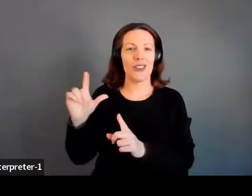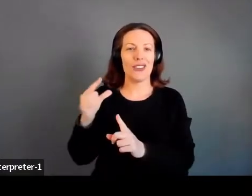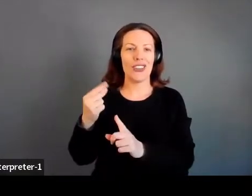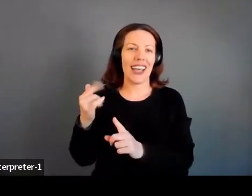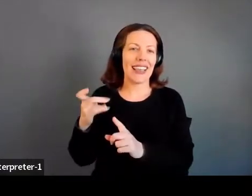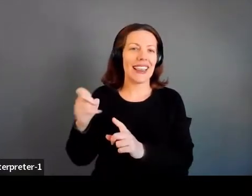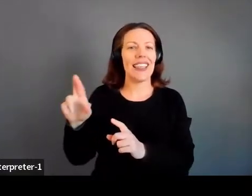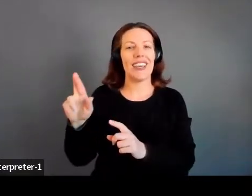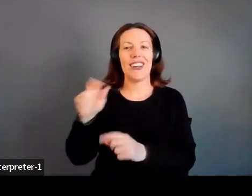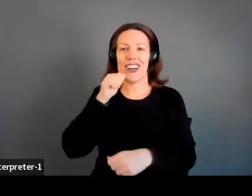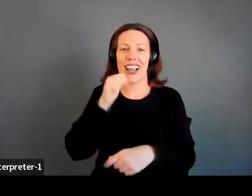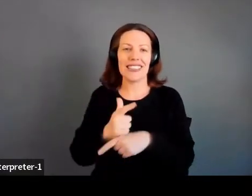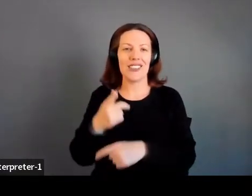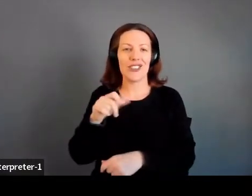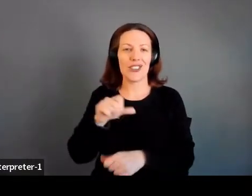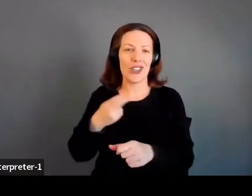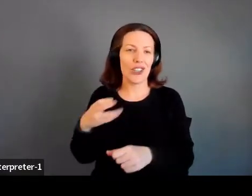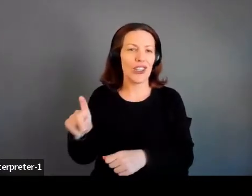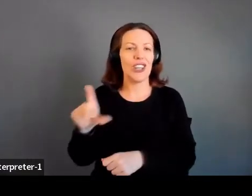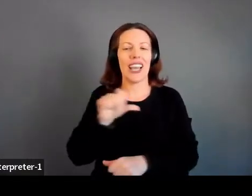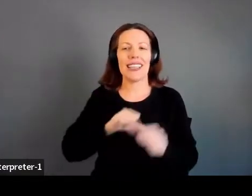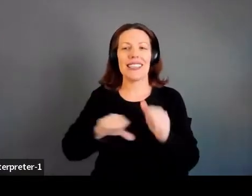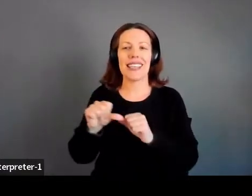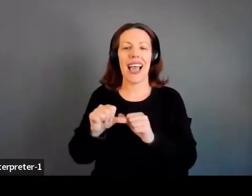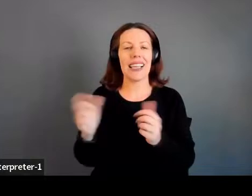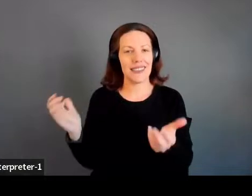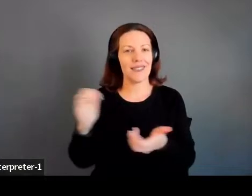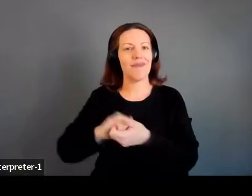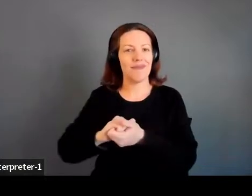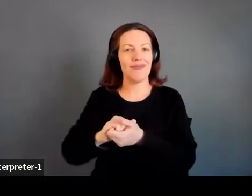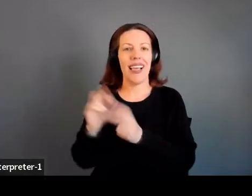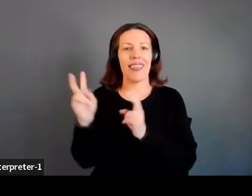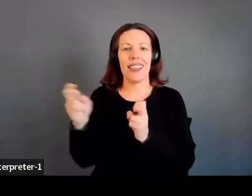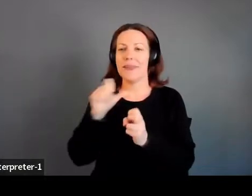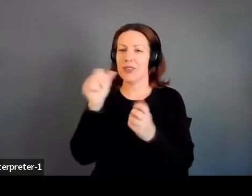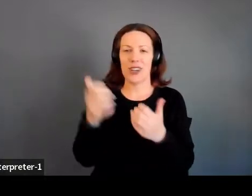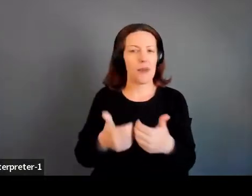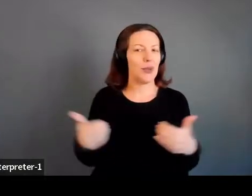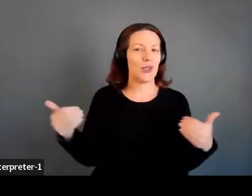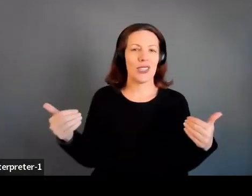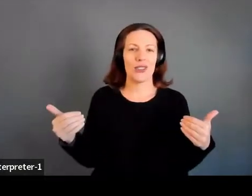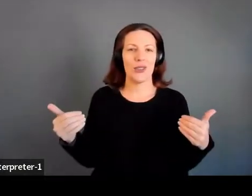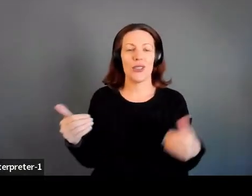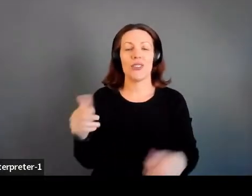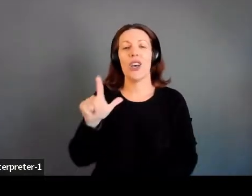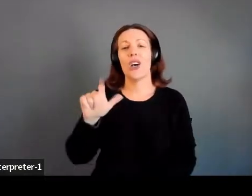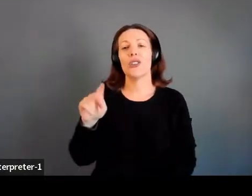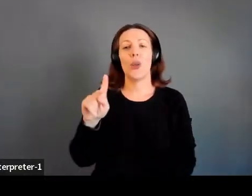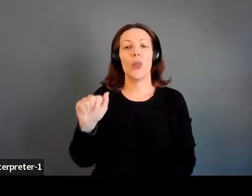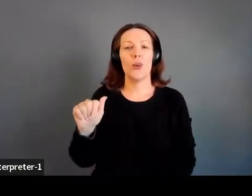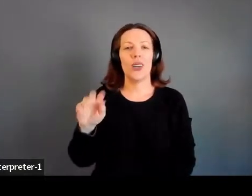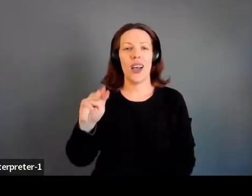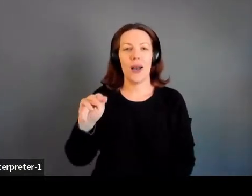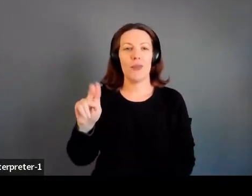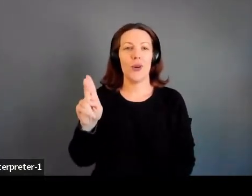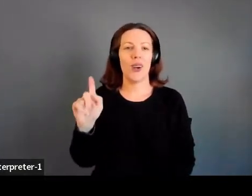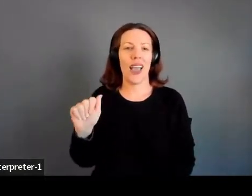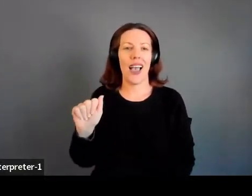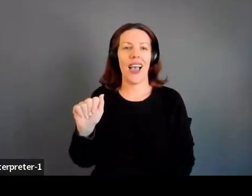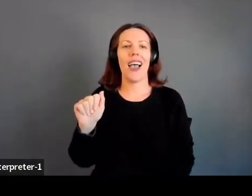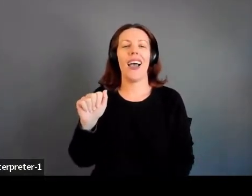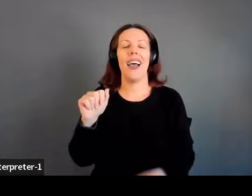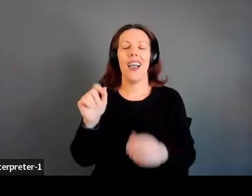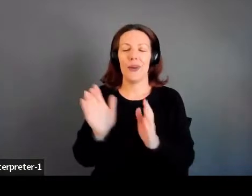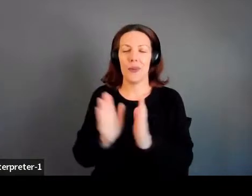and sisterhood and science are all very compatible themes. They're not mutually exclusive. And so Luna Muna was born with her, you know,